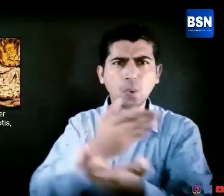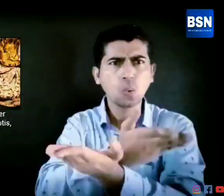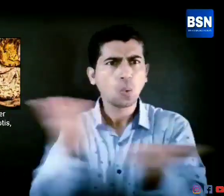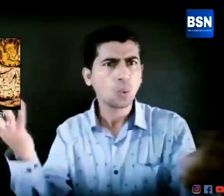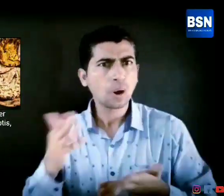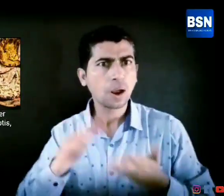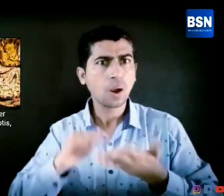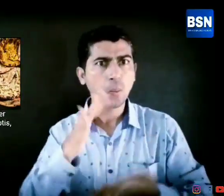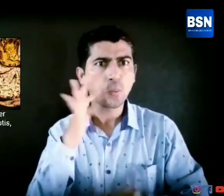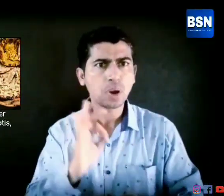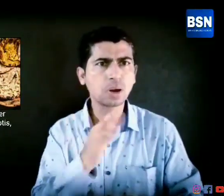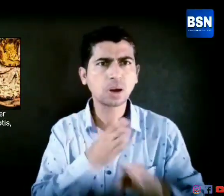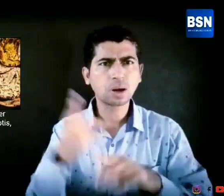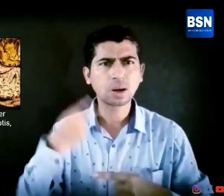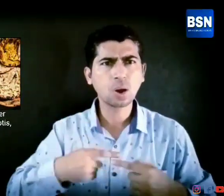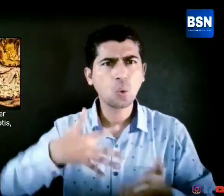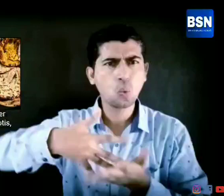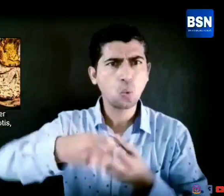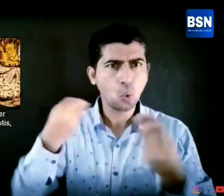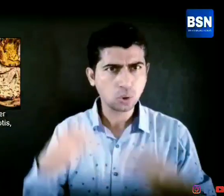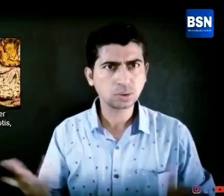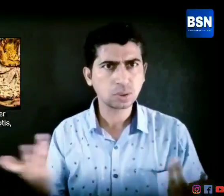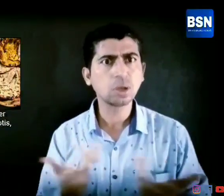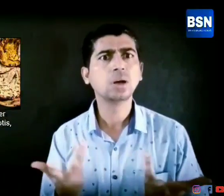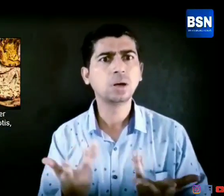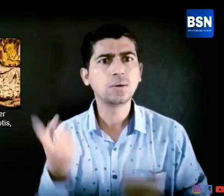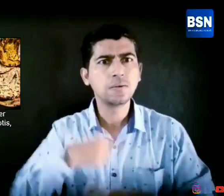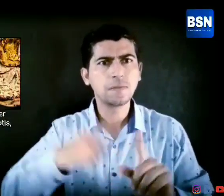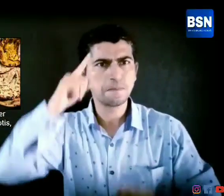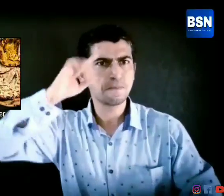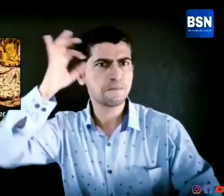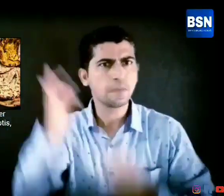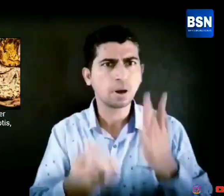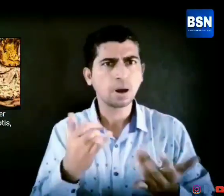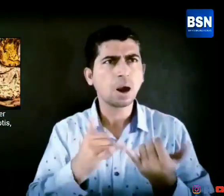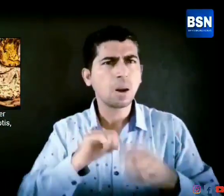my top,